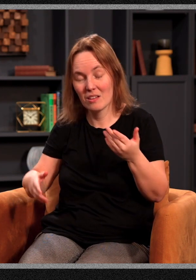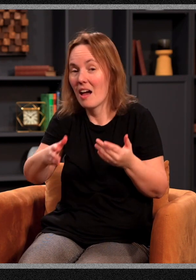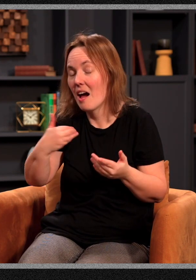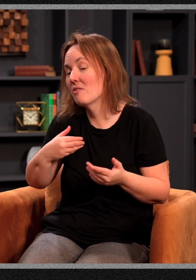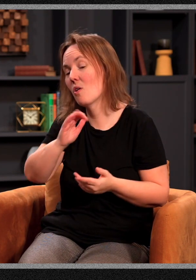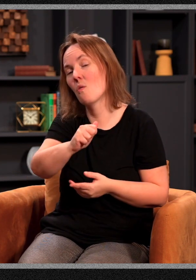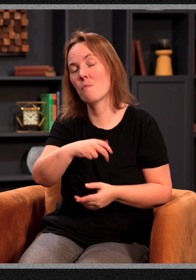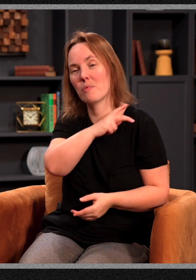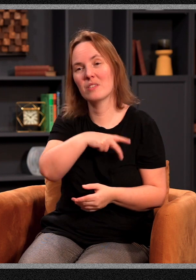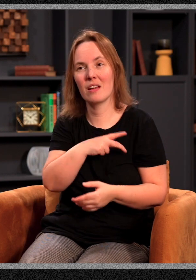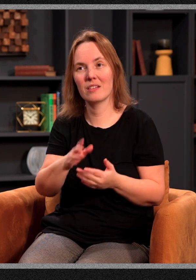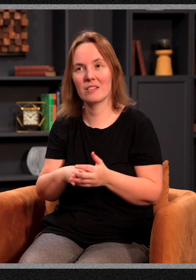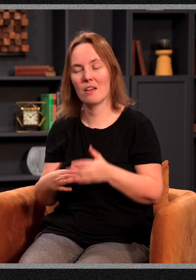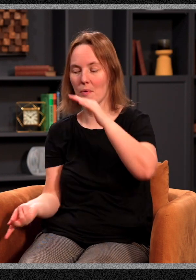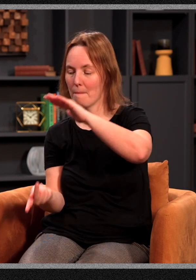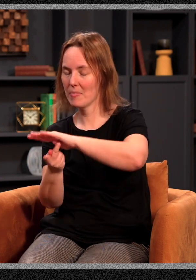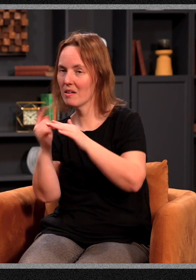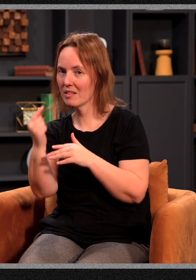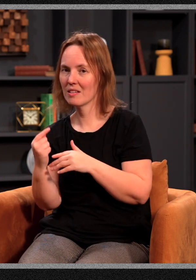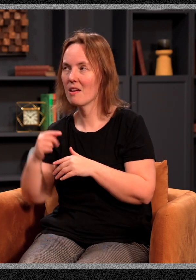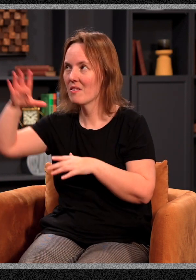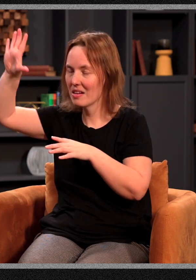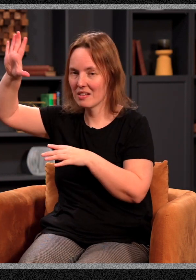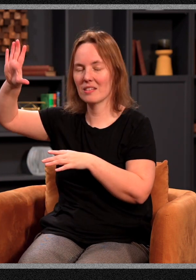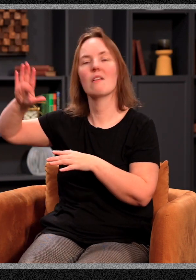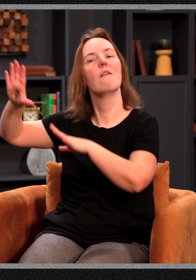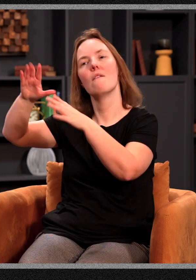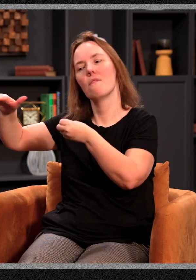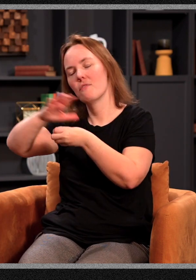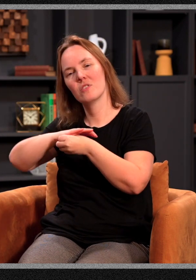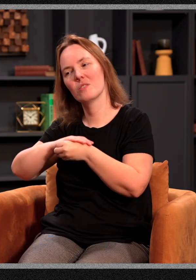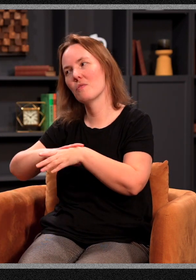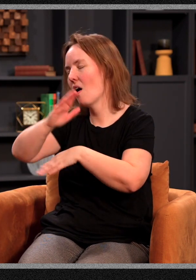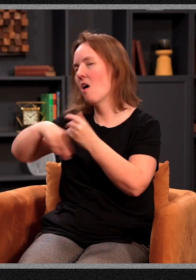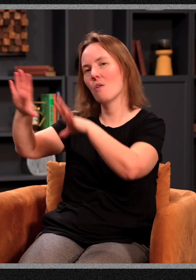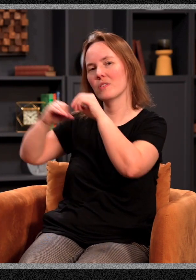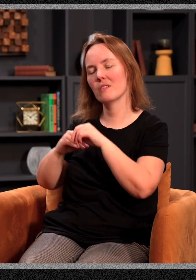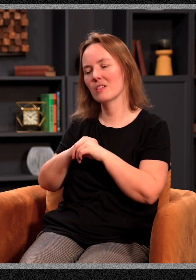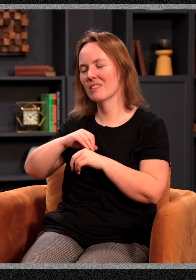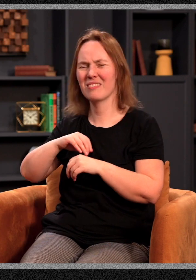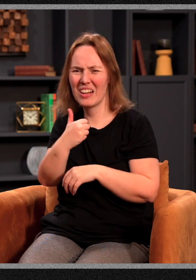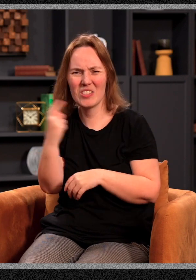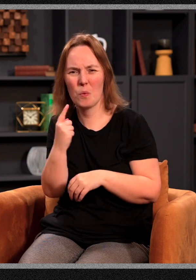placed within them. When Paul says, out of his fullness, we have all received, he's not talking about just a one-time experience.